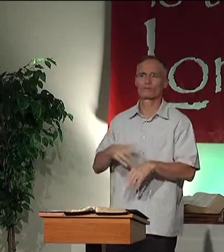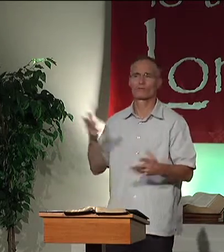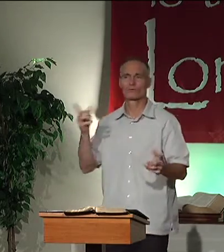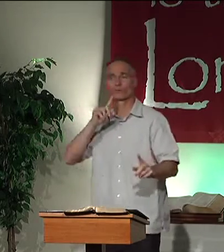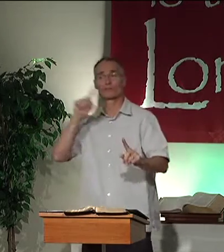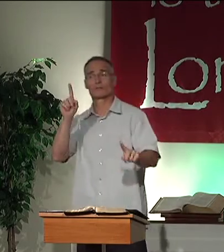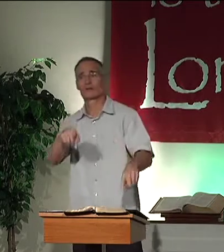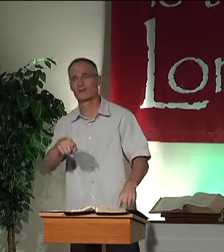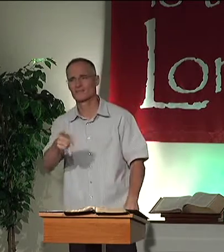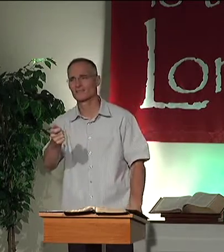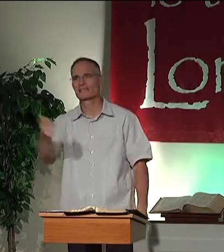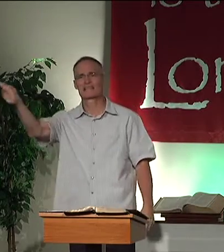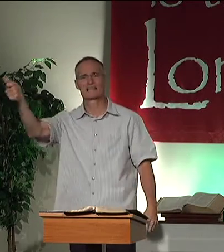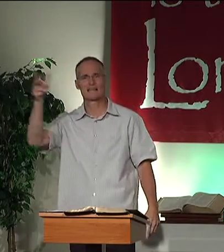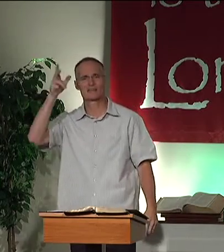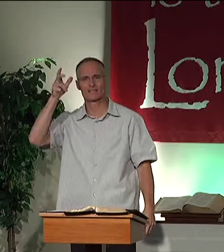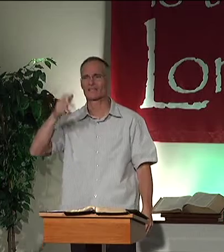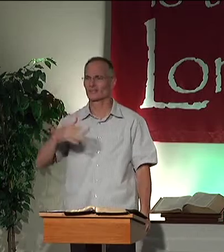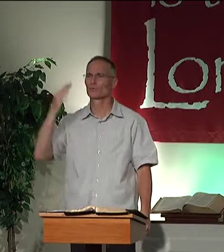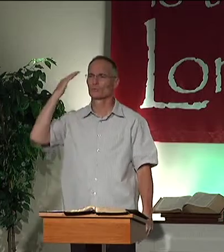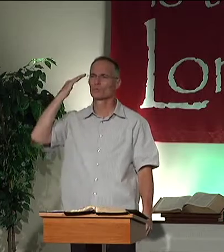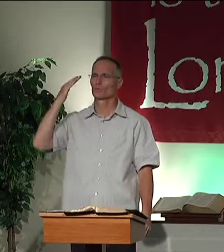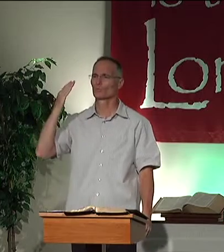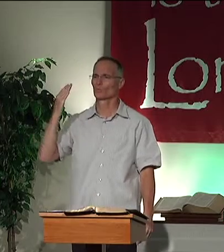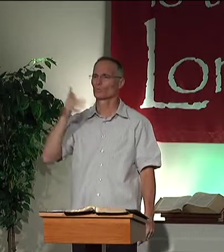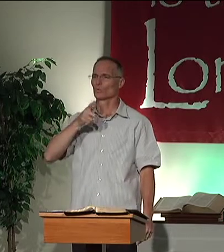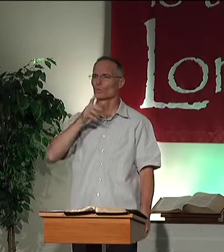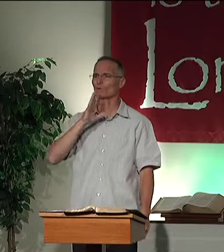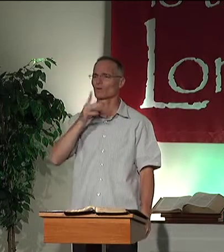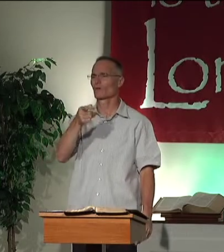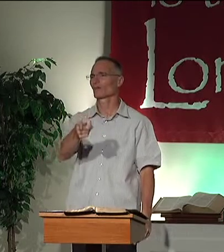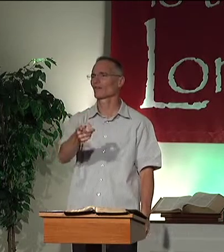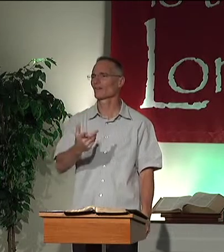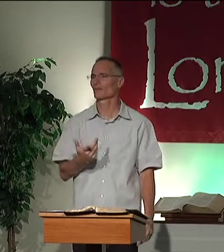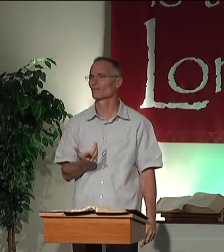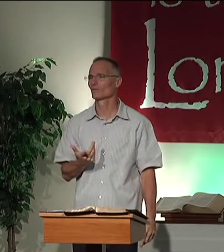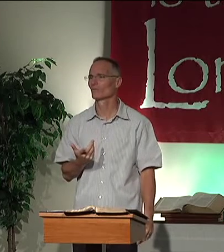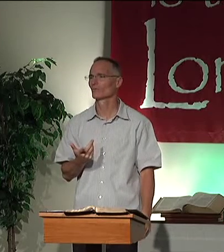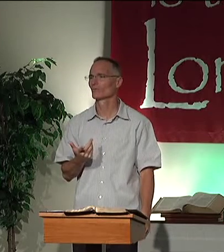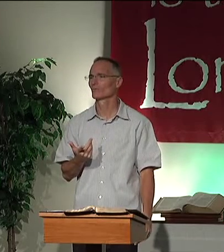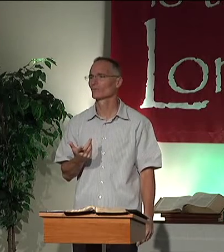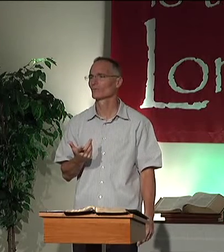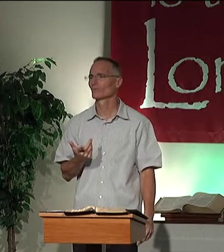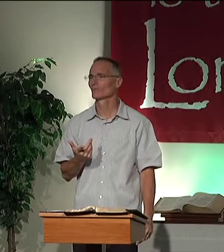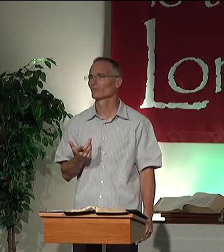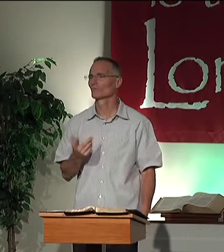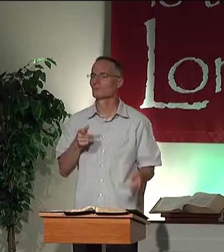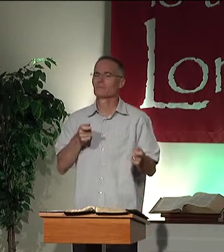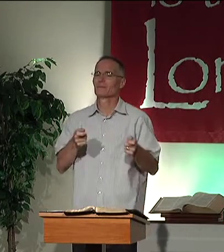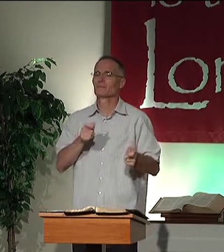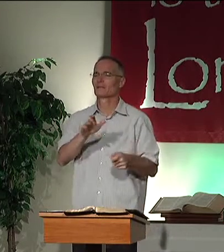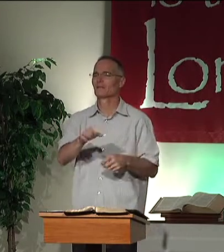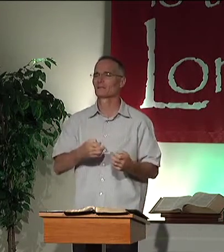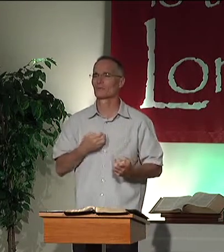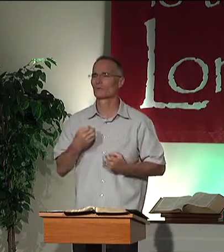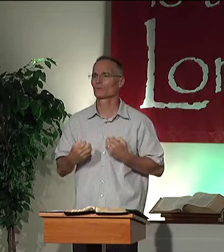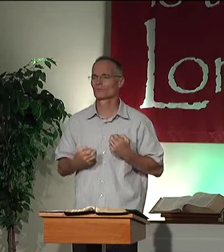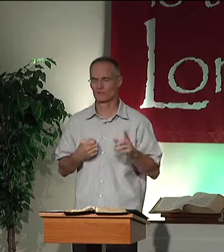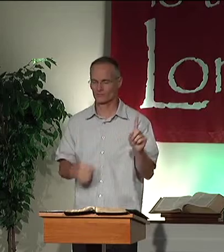And Jesus, of course, responded, get out, Satan. He knew who was doing the speaking there. He was